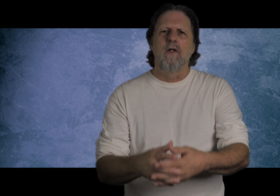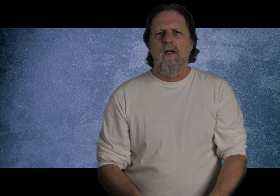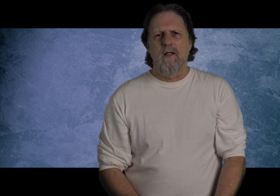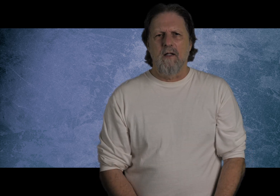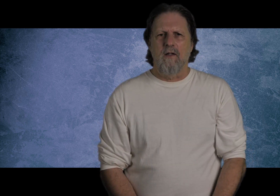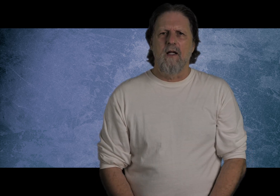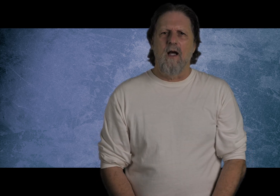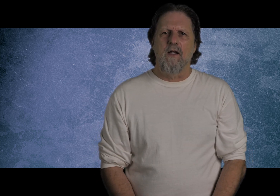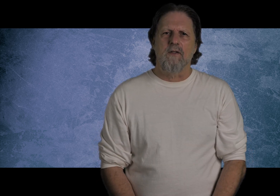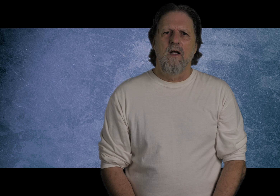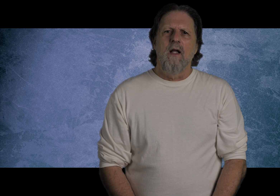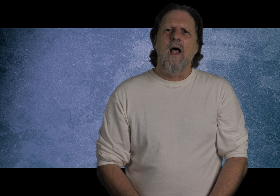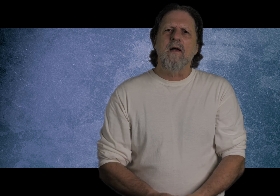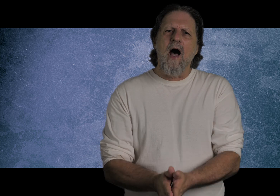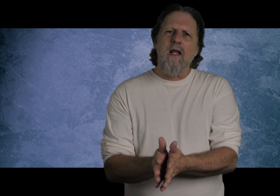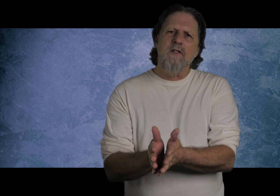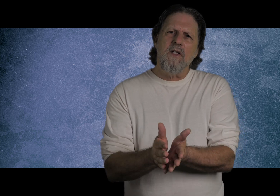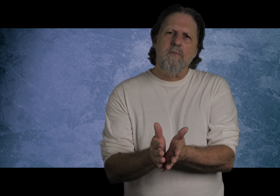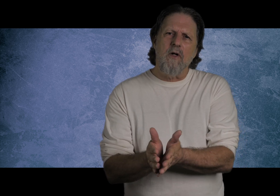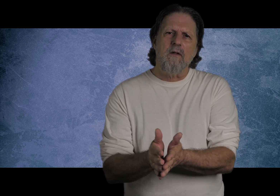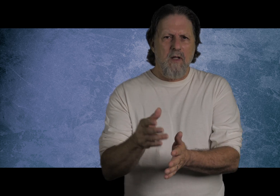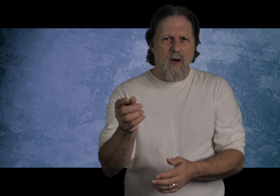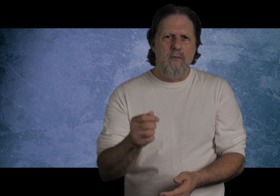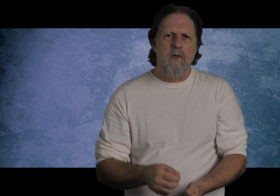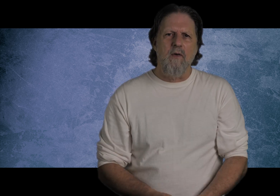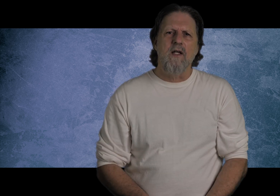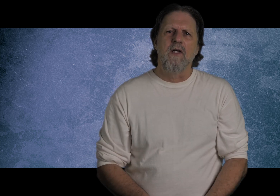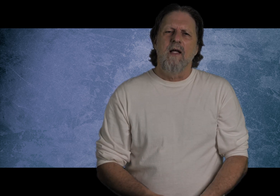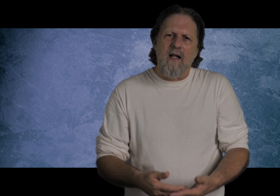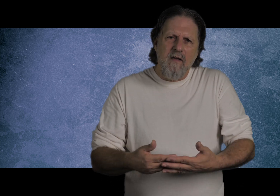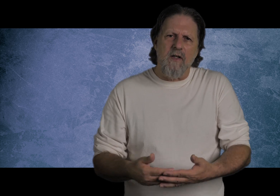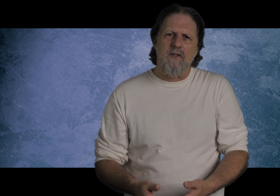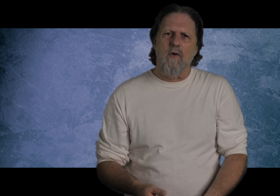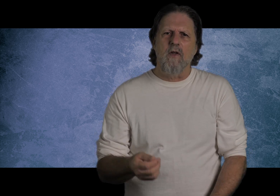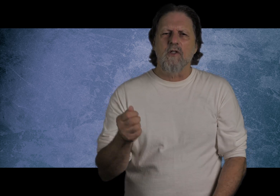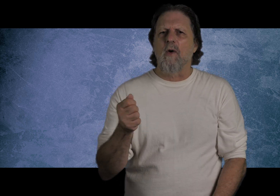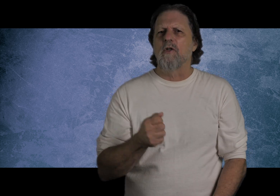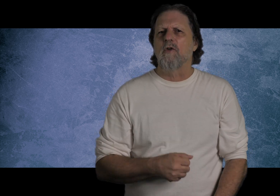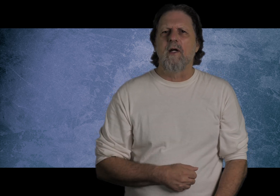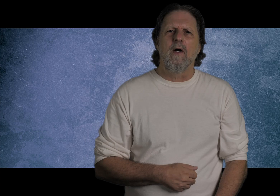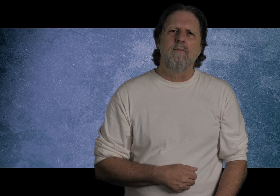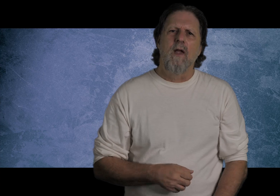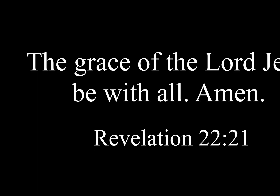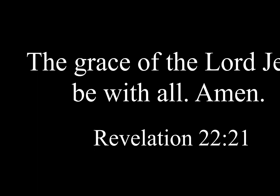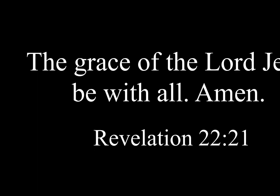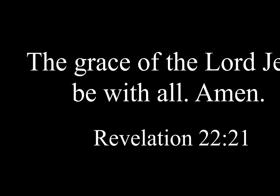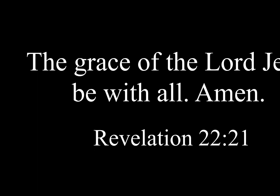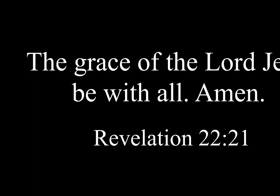until he does. Now, God ends his book, The Bible with Grace. And I love this, Revelation 22.21, The grace of the